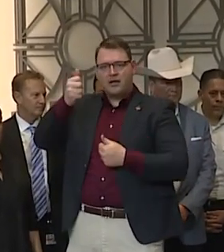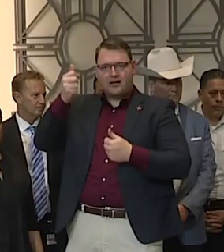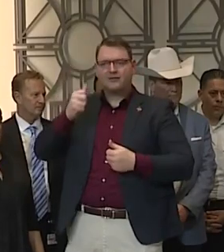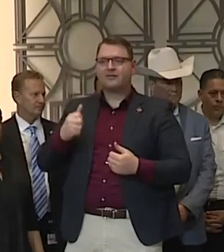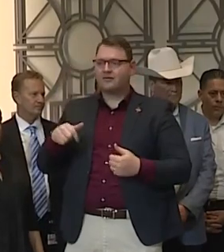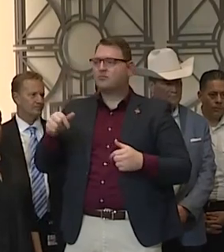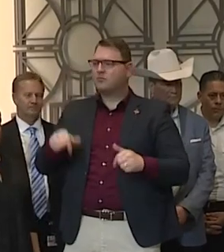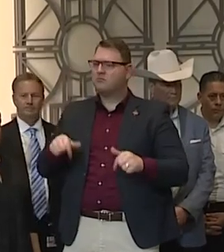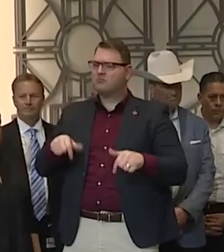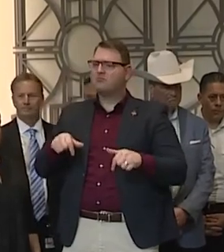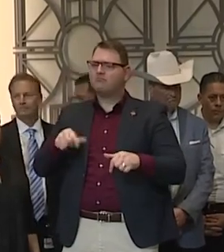too shall pass. Thank you very much.